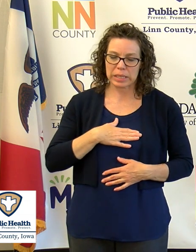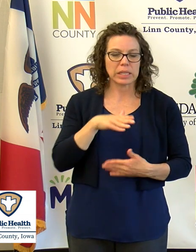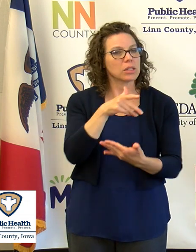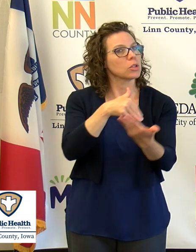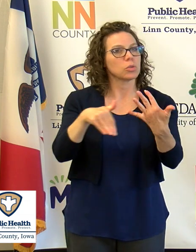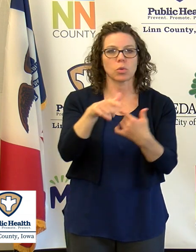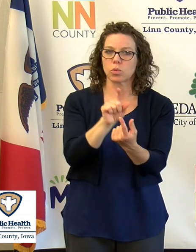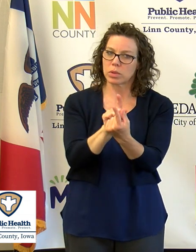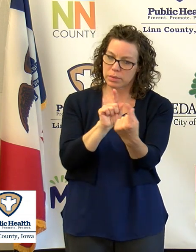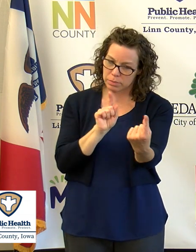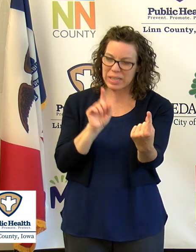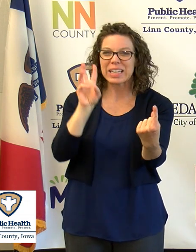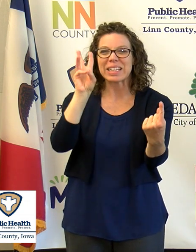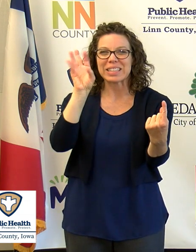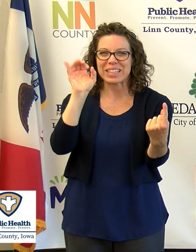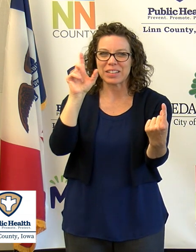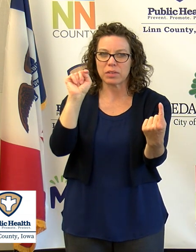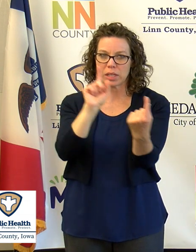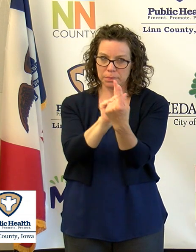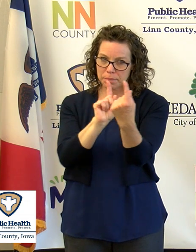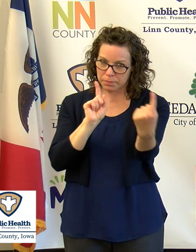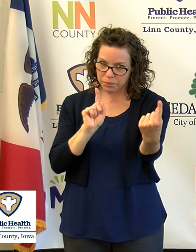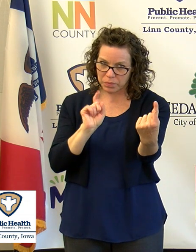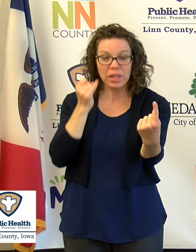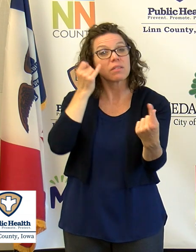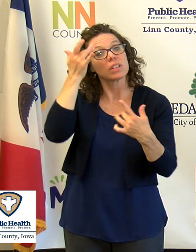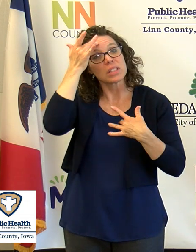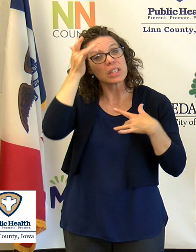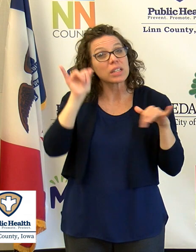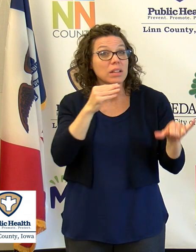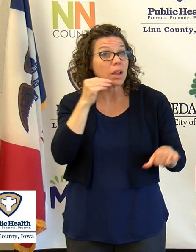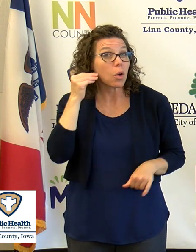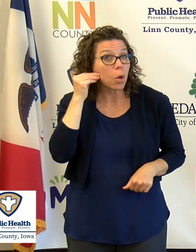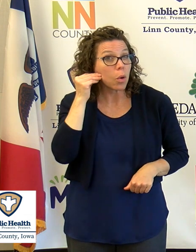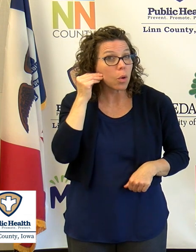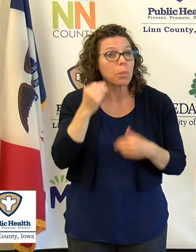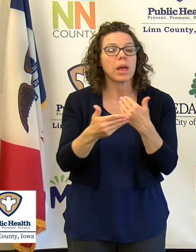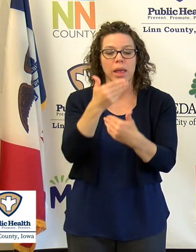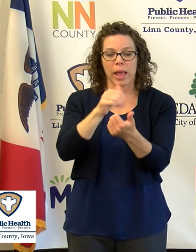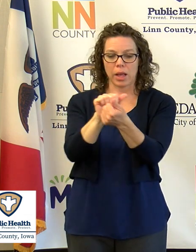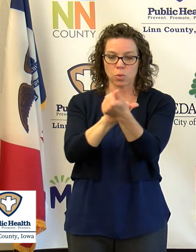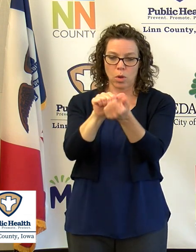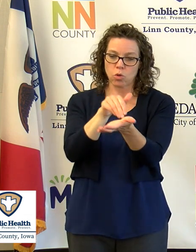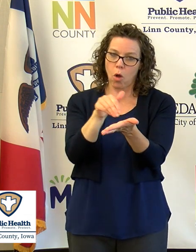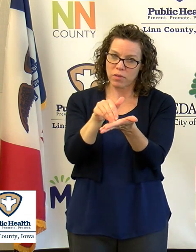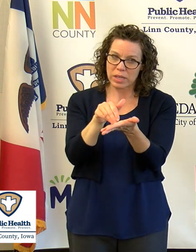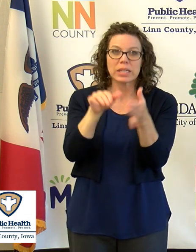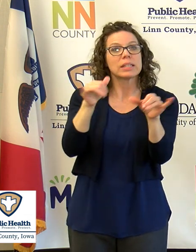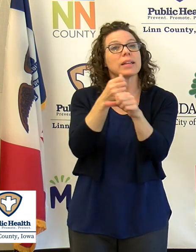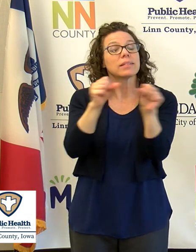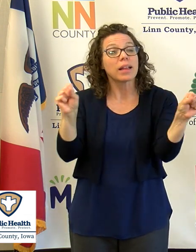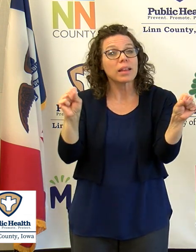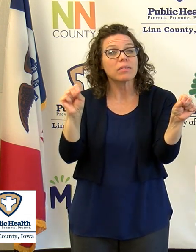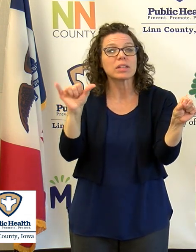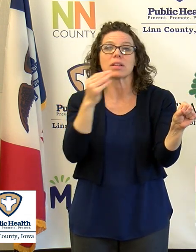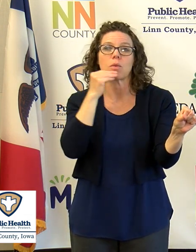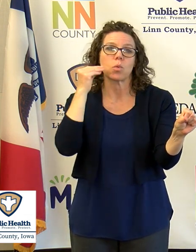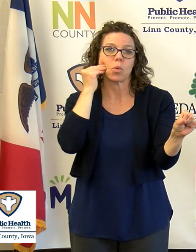distancing, staying six feet away from others. Stay home when you're sick and wash your hands often. Stay safe and stay home. Thank you.